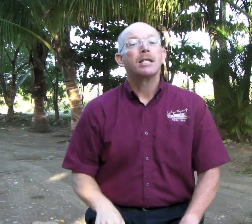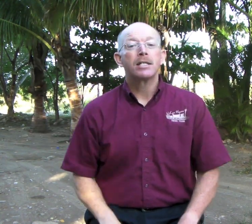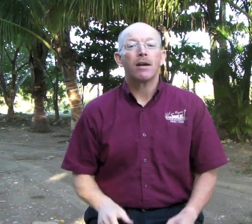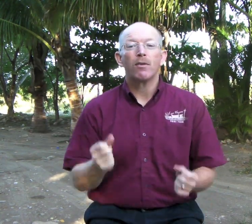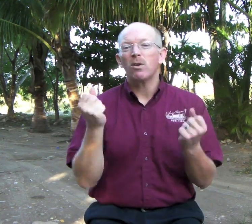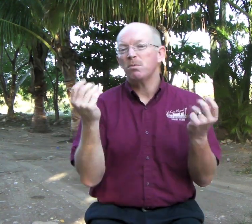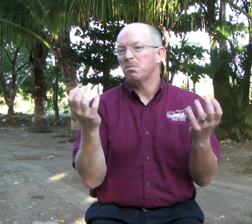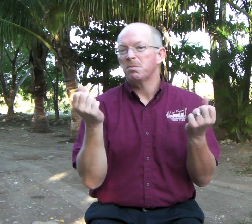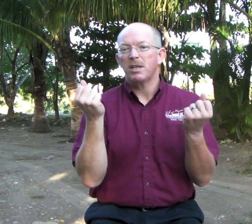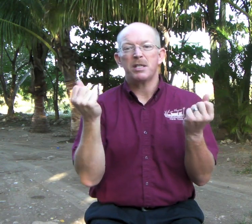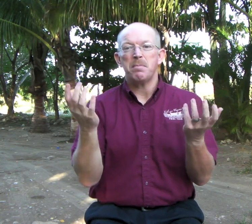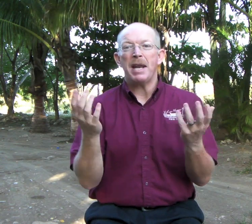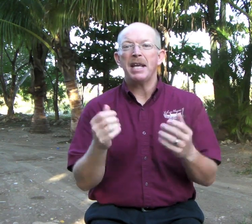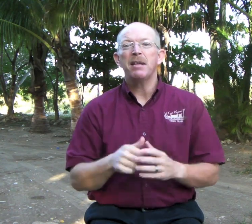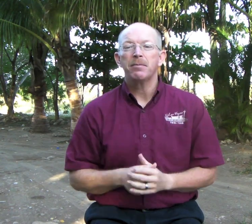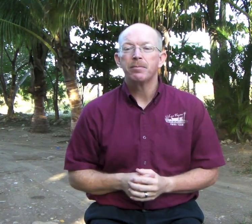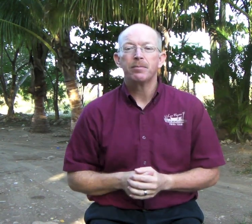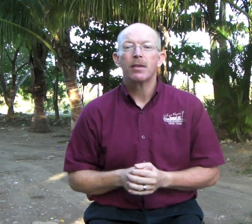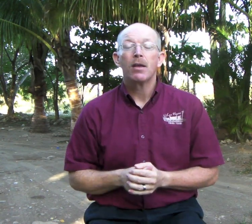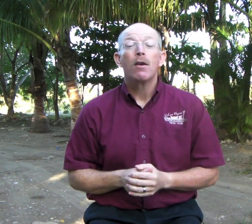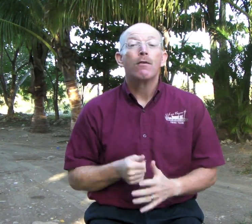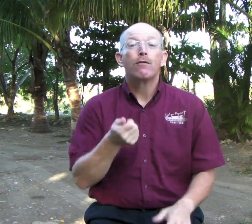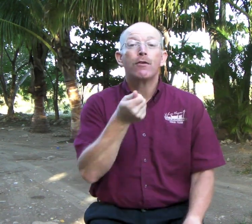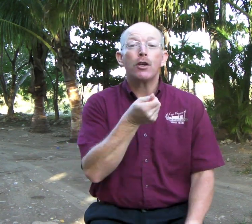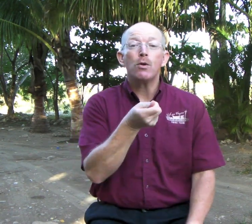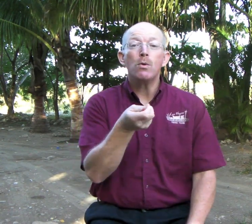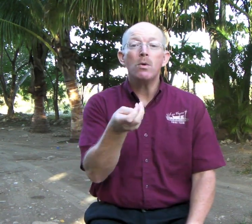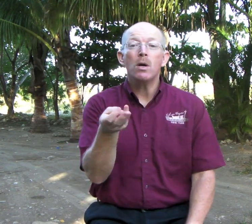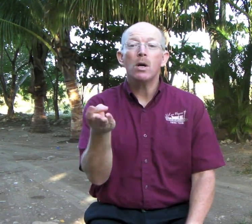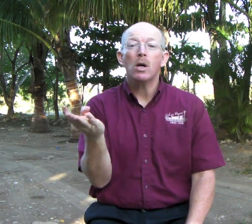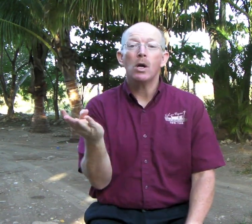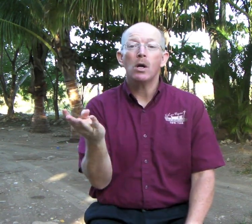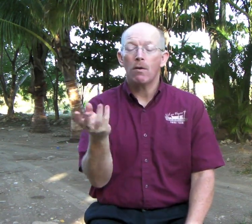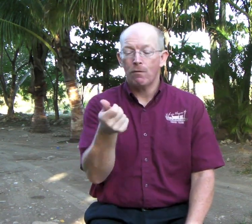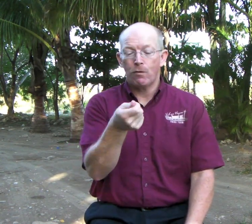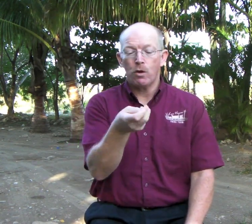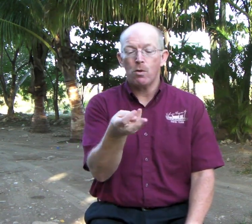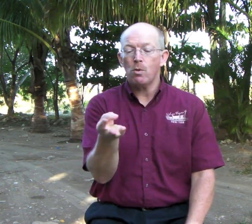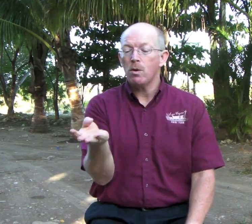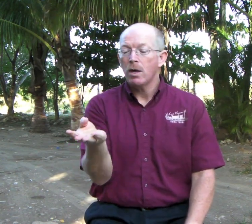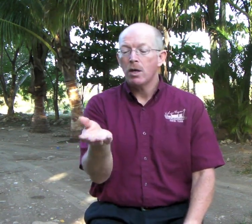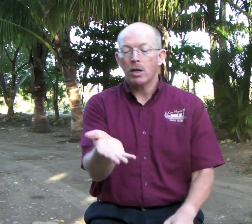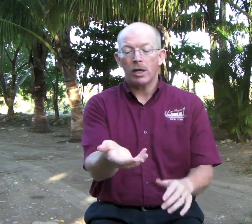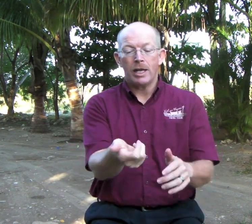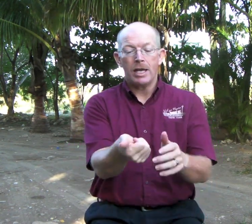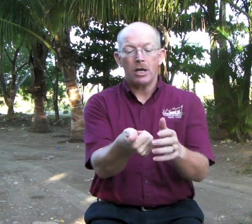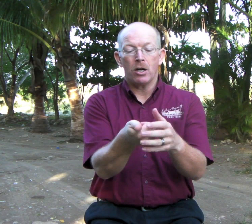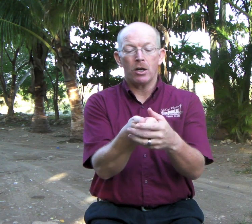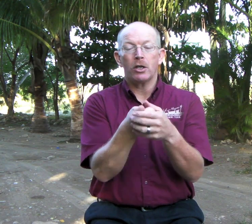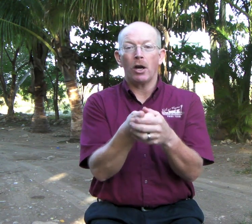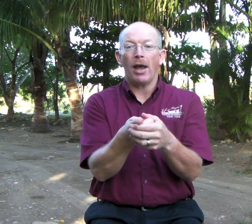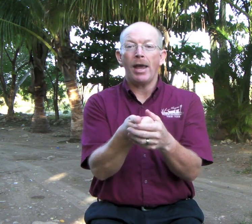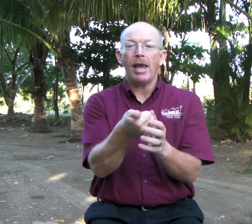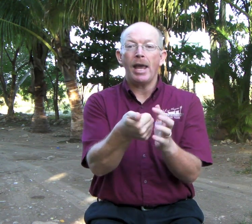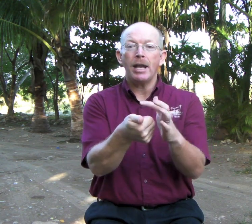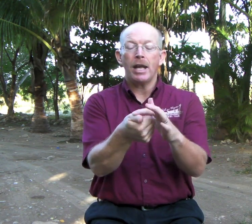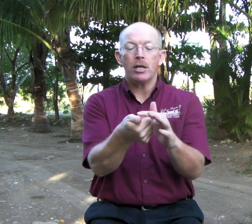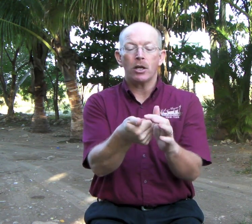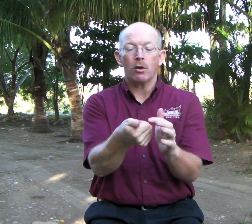Several is many. Few. Few. Few. You're going to take your A hand and you're going to